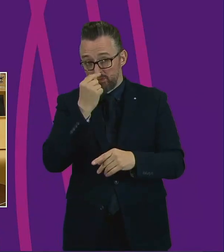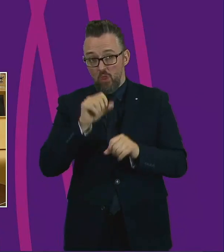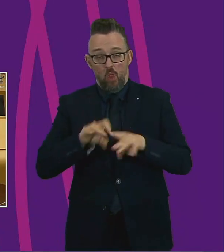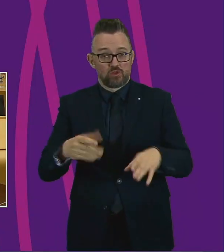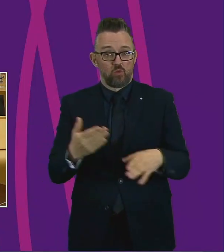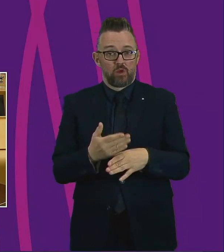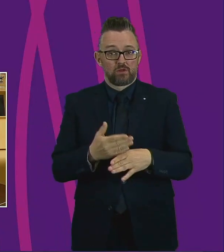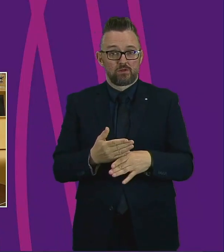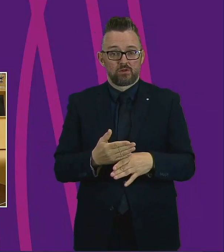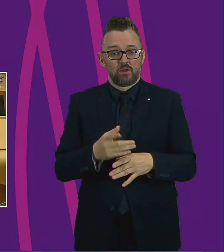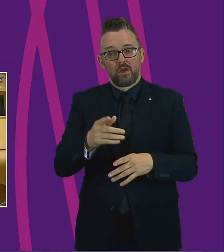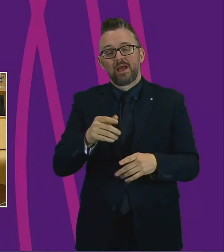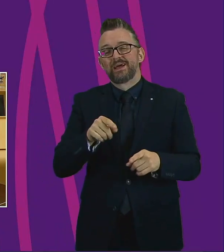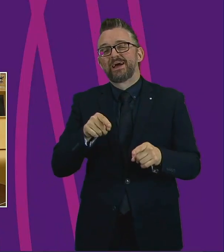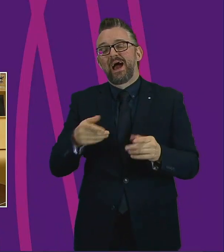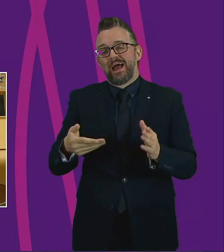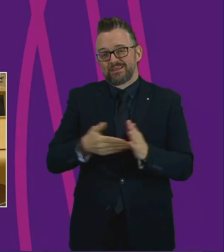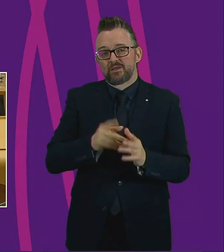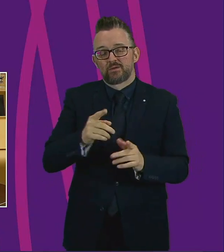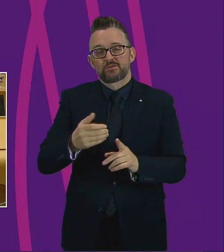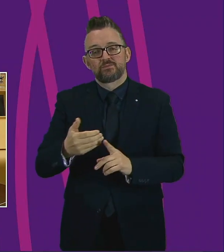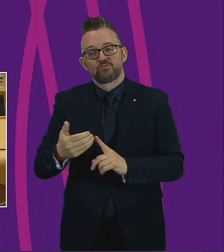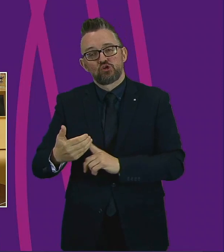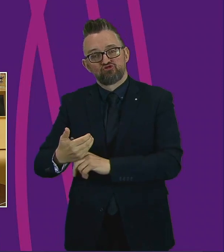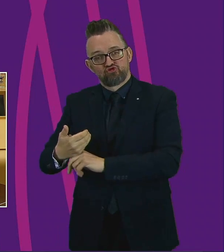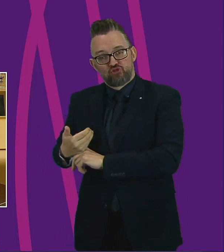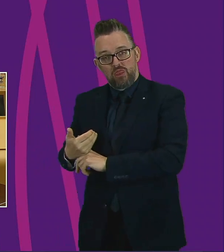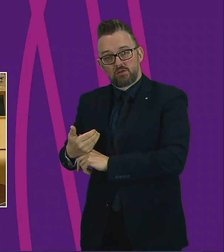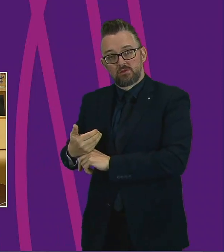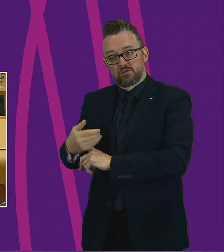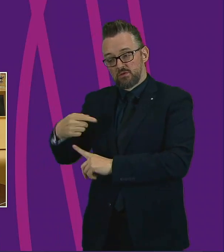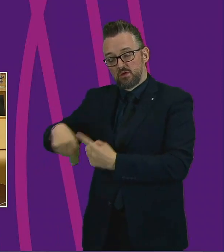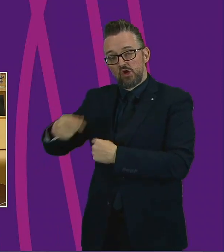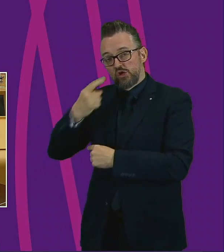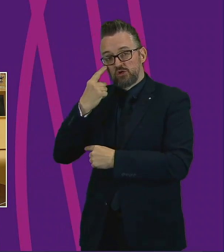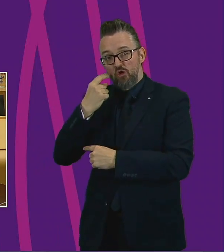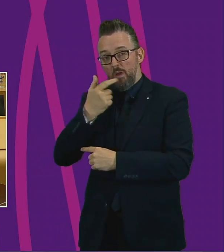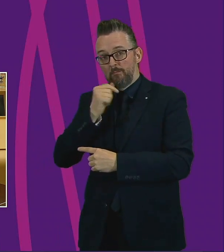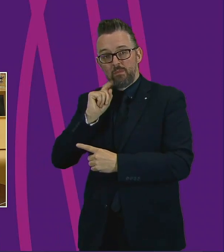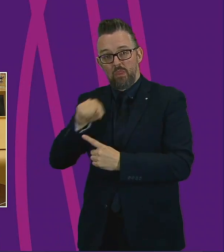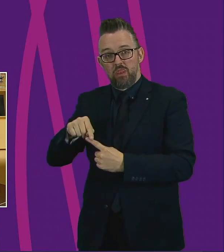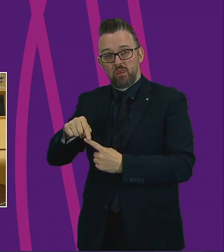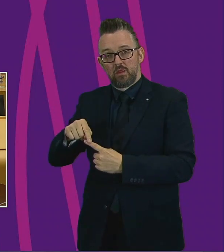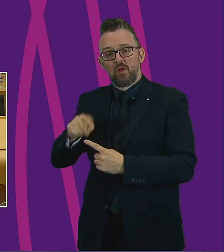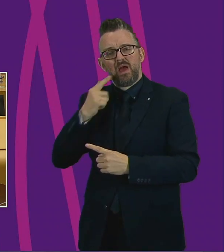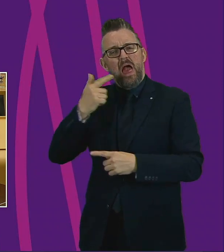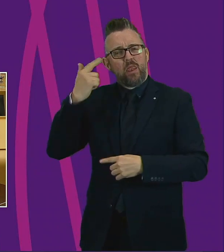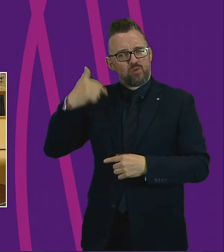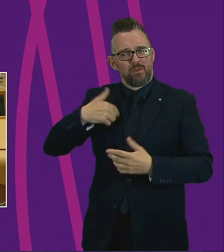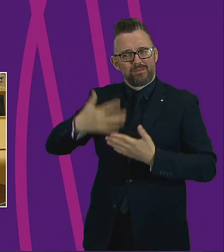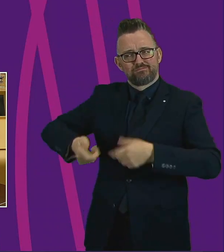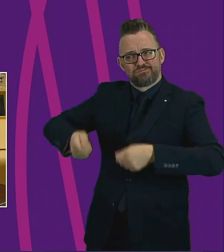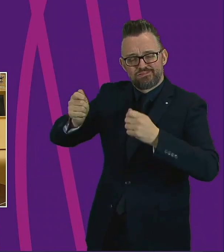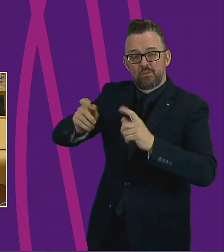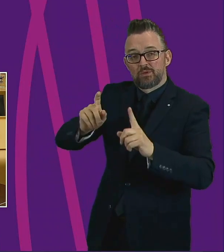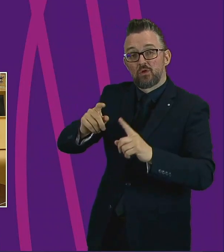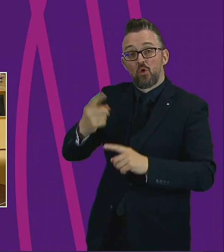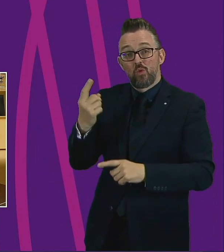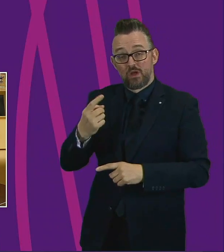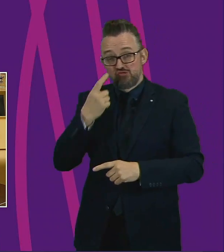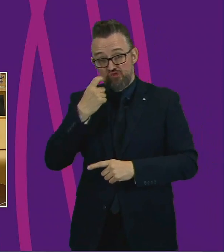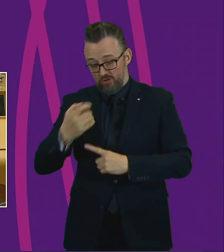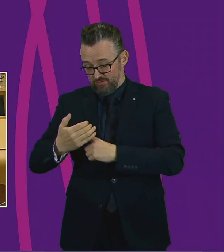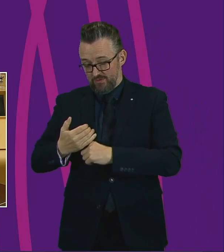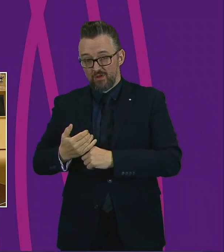hugely concerned for the shielded group, and I want to address this question of the shielded young people. I raised this with the First Minister last week. Sitting at home,